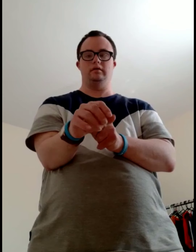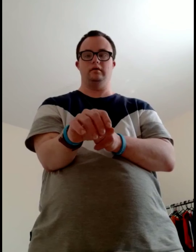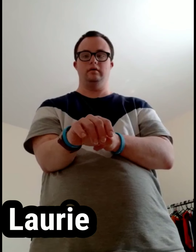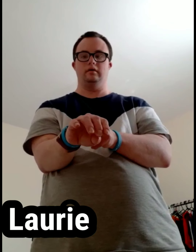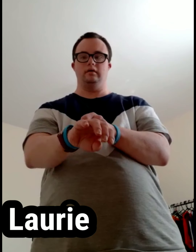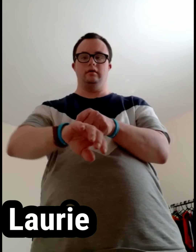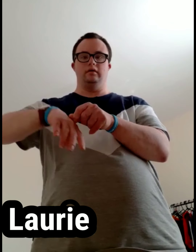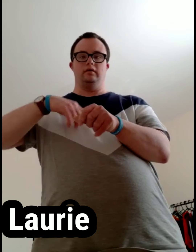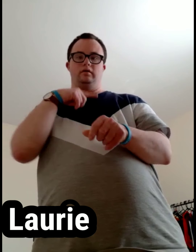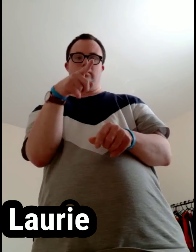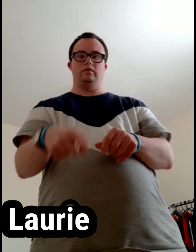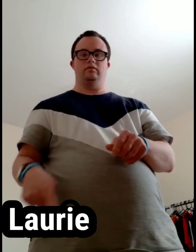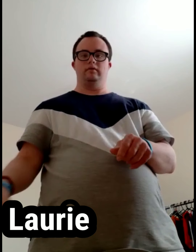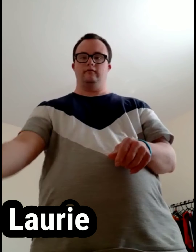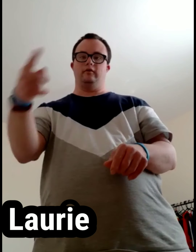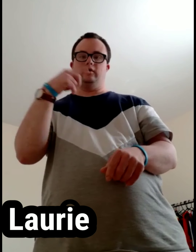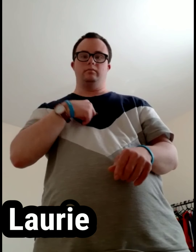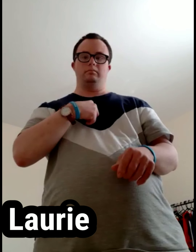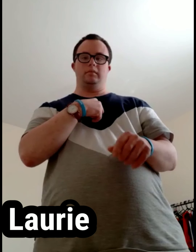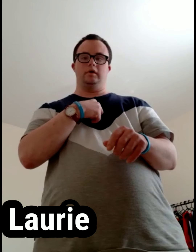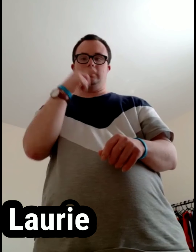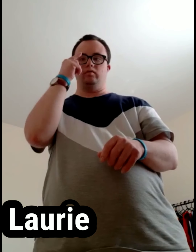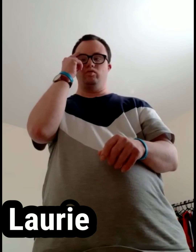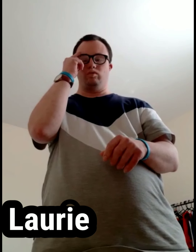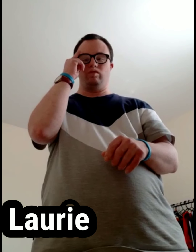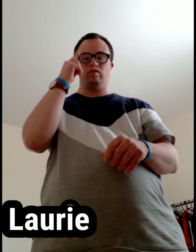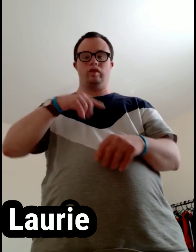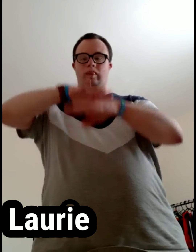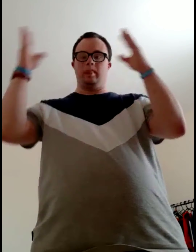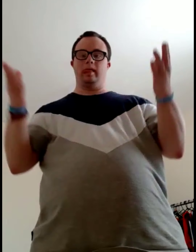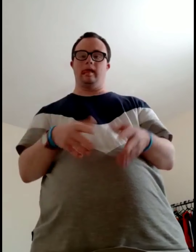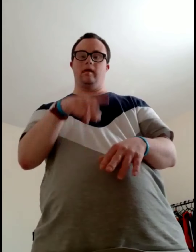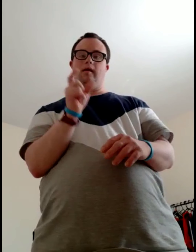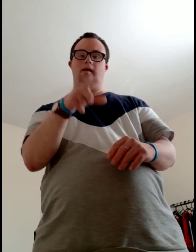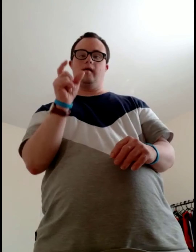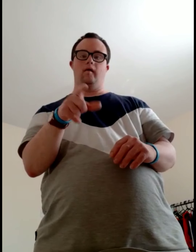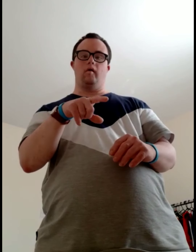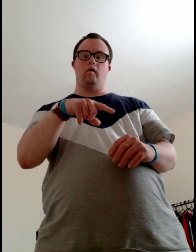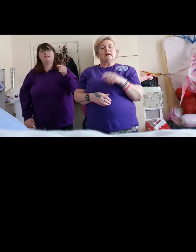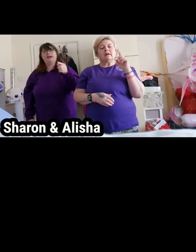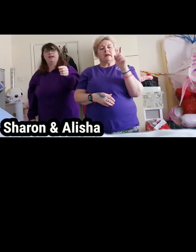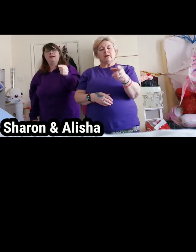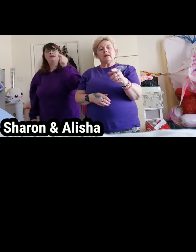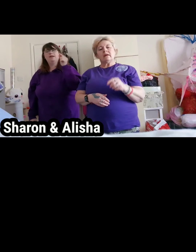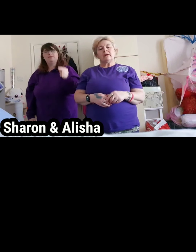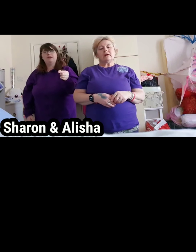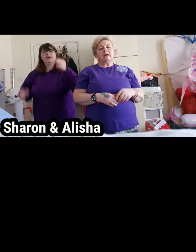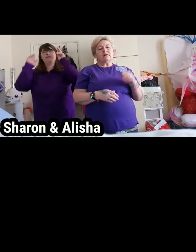Feel you and for me and the entire human race There are people